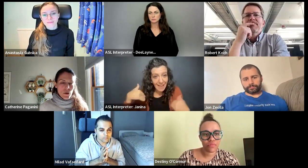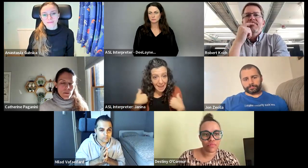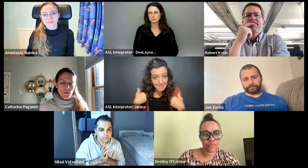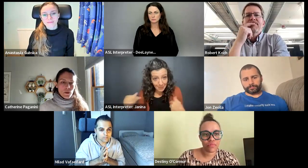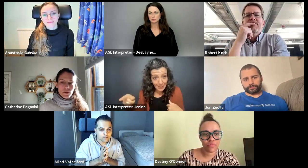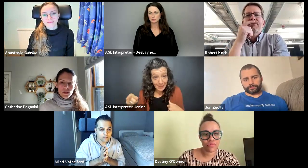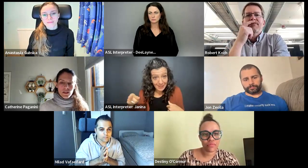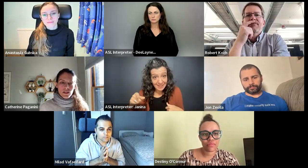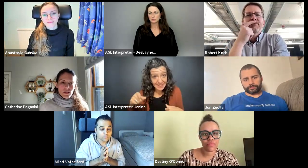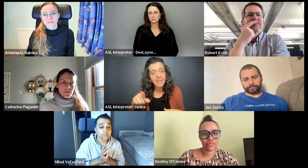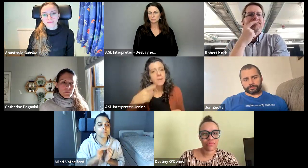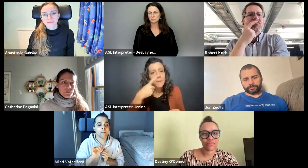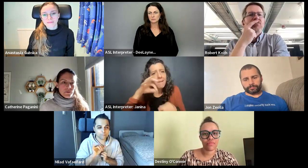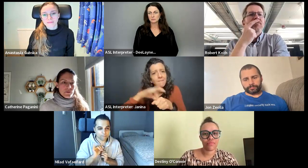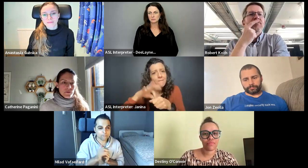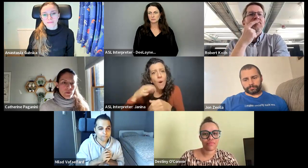Do a poll.